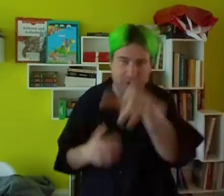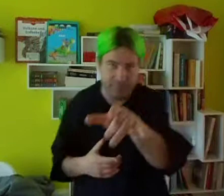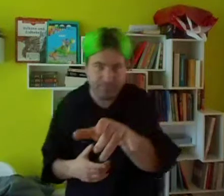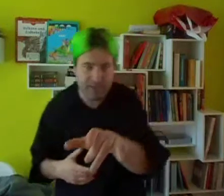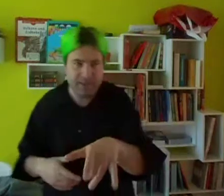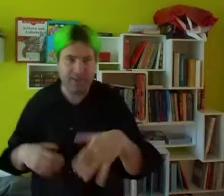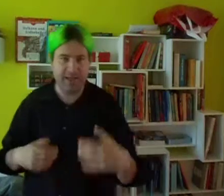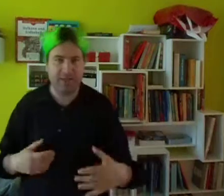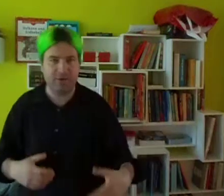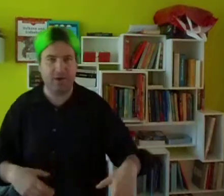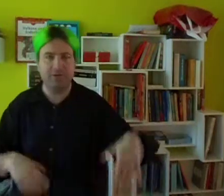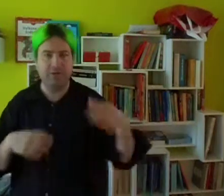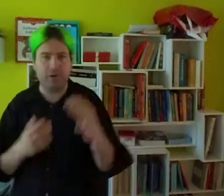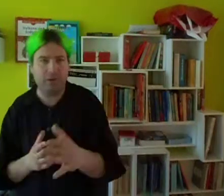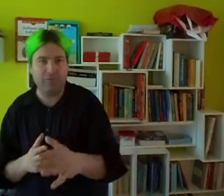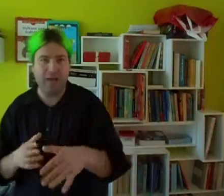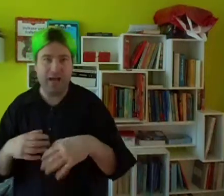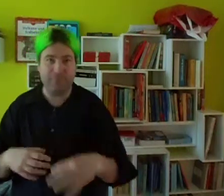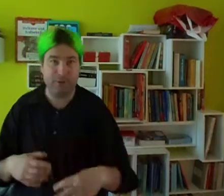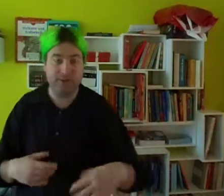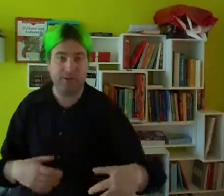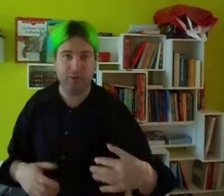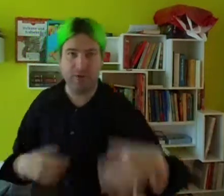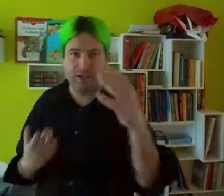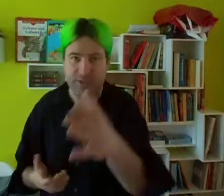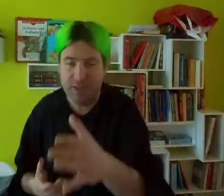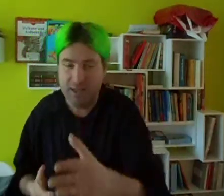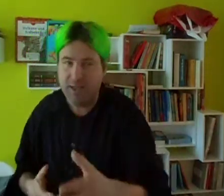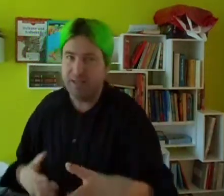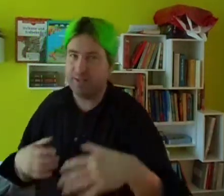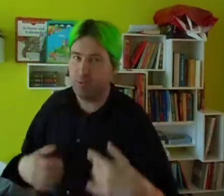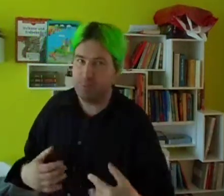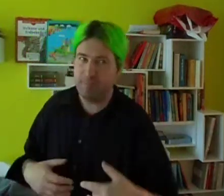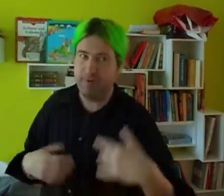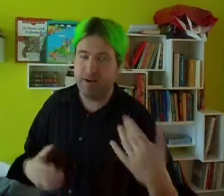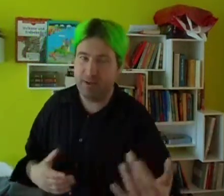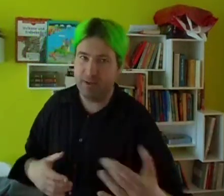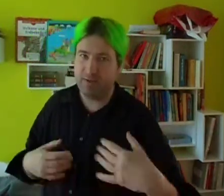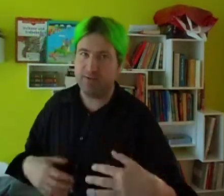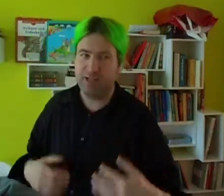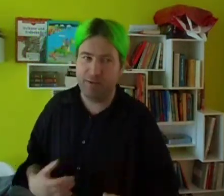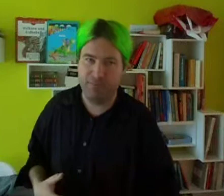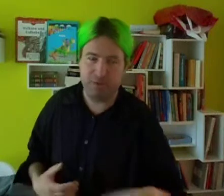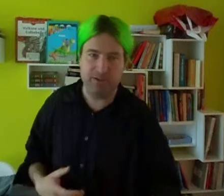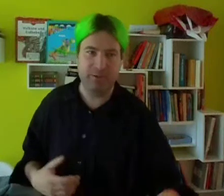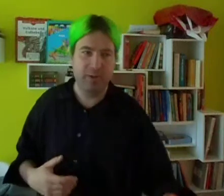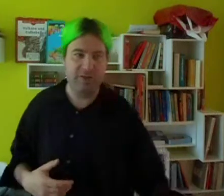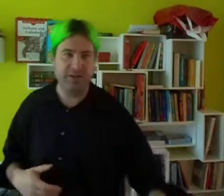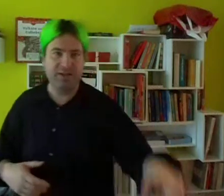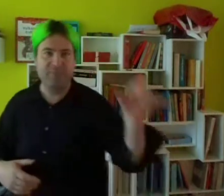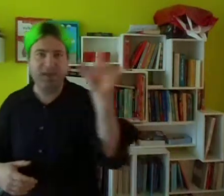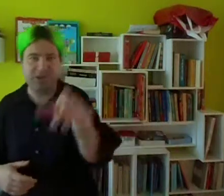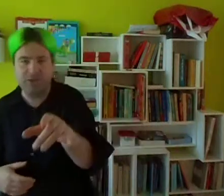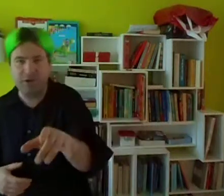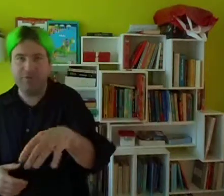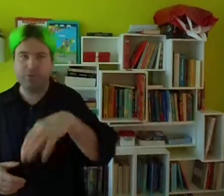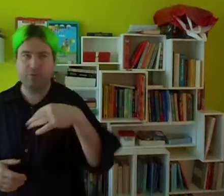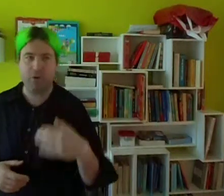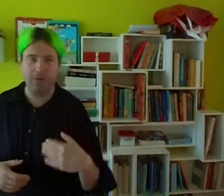Taking control of every situation So prepare yourself for the swift invasion of the crew on the